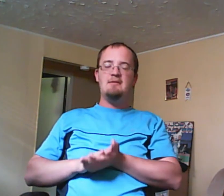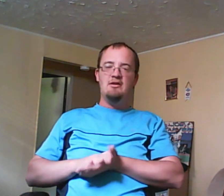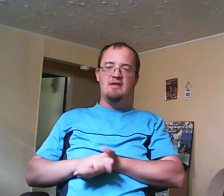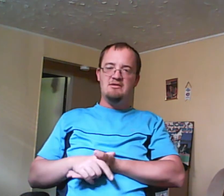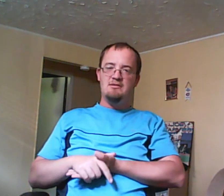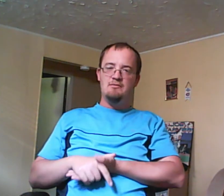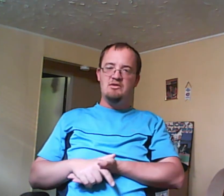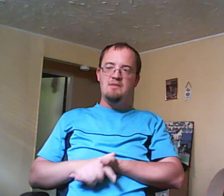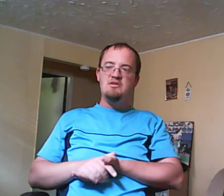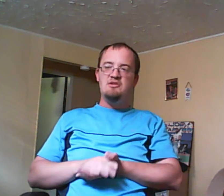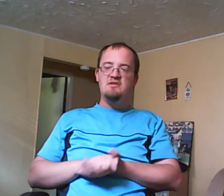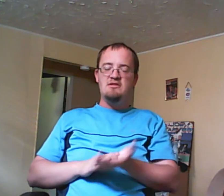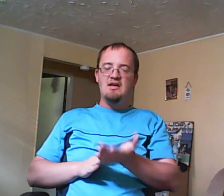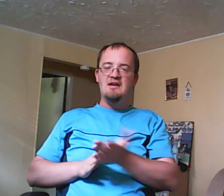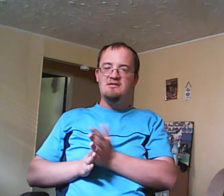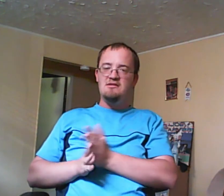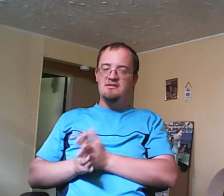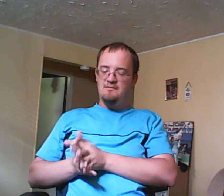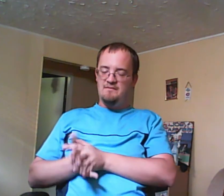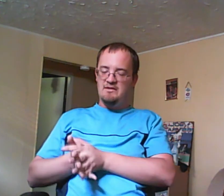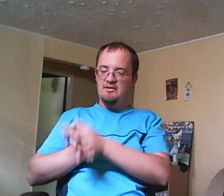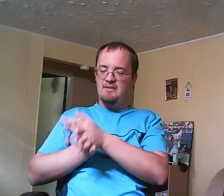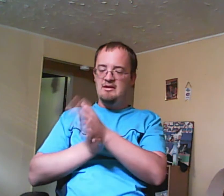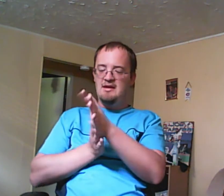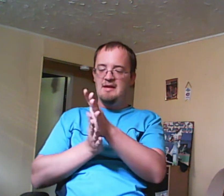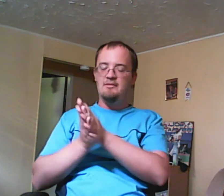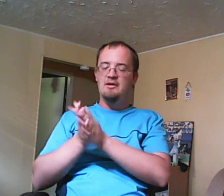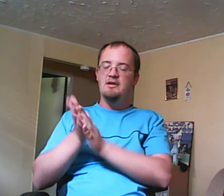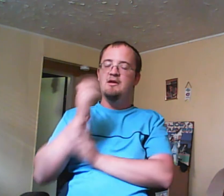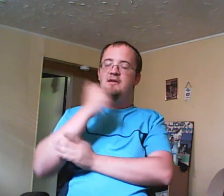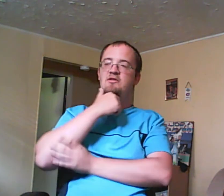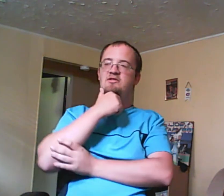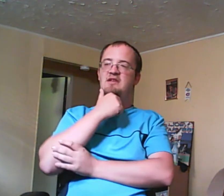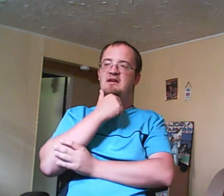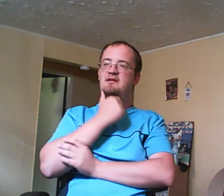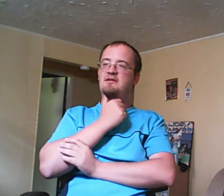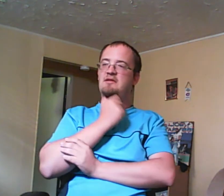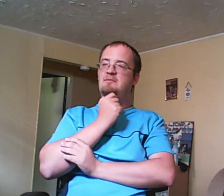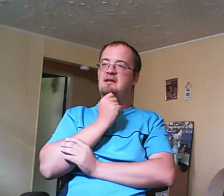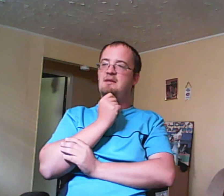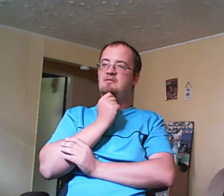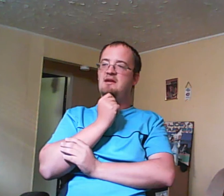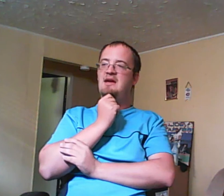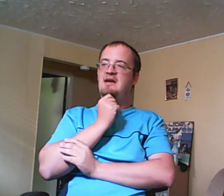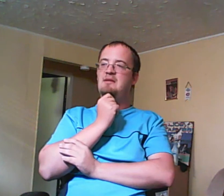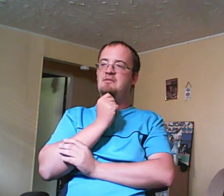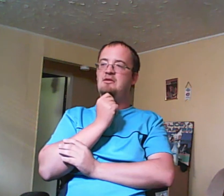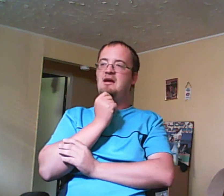that. Simpson should have seen the signs and all that. But, yeah. So Sig then becomes a gang member and in season